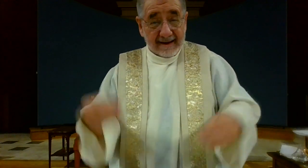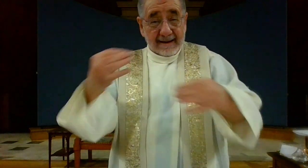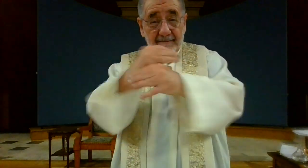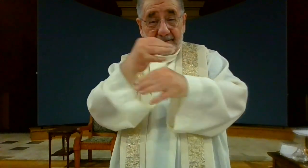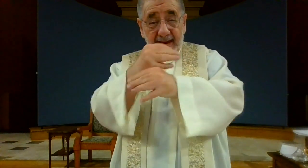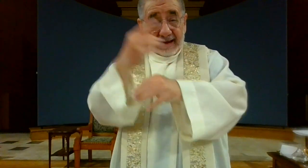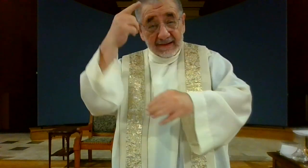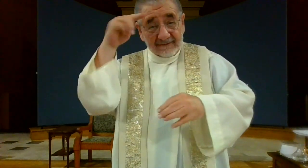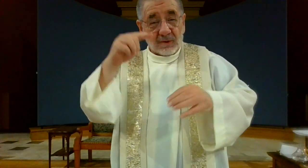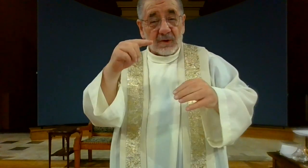for example